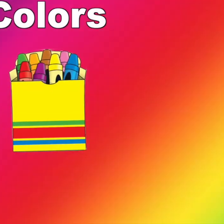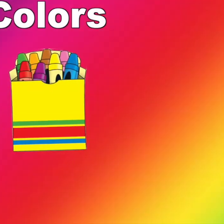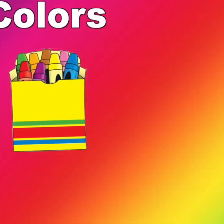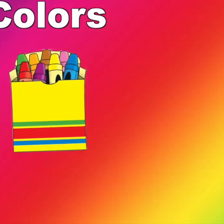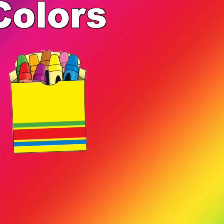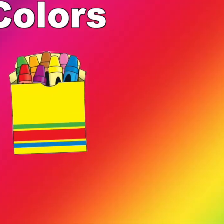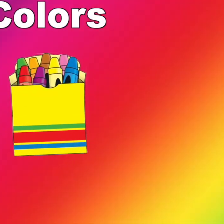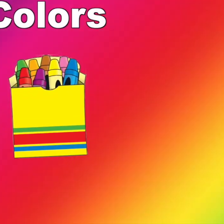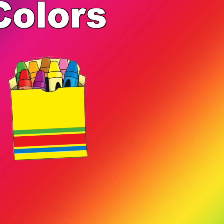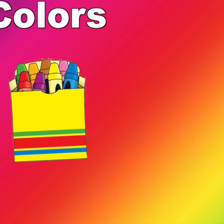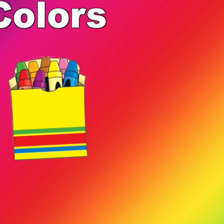Colors.